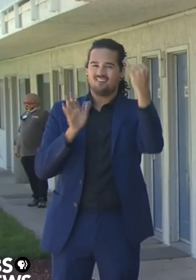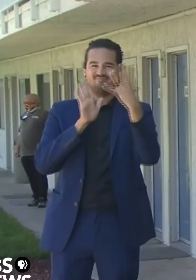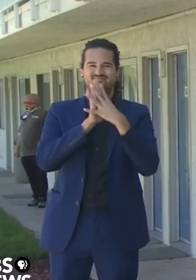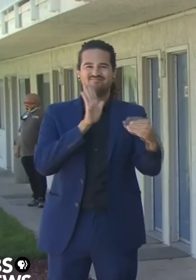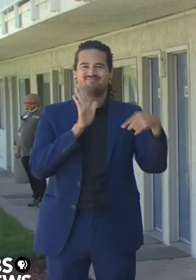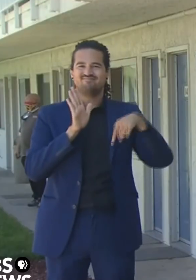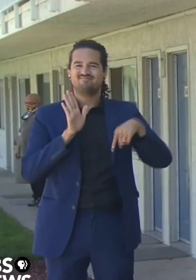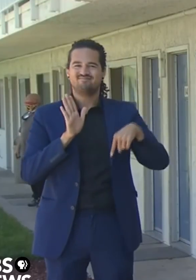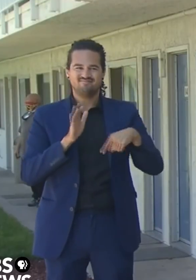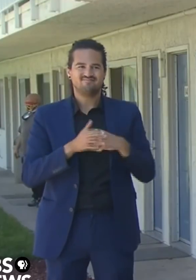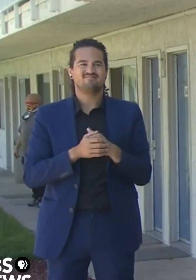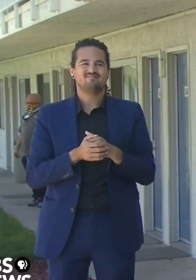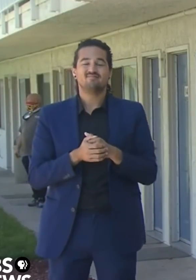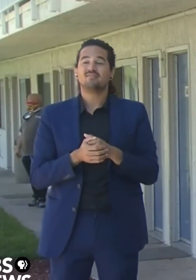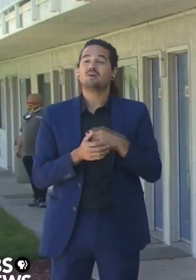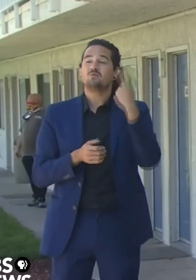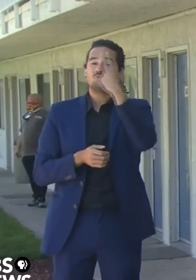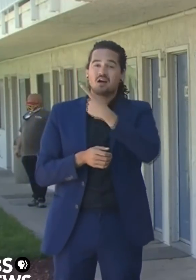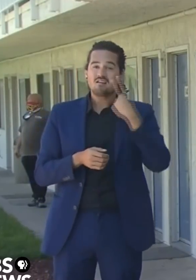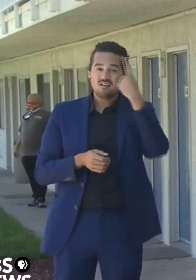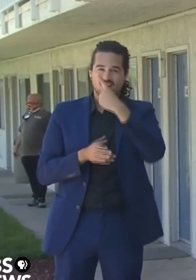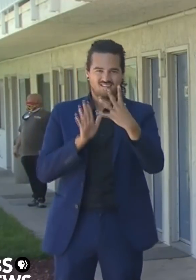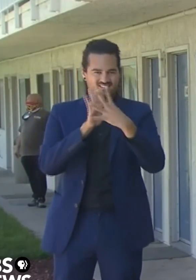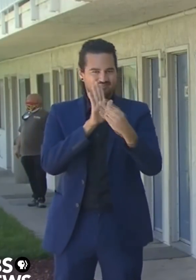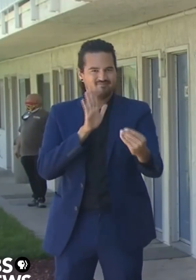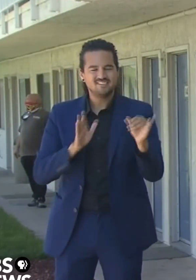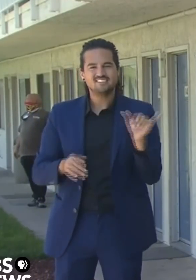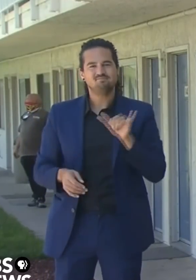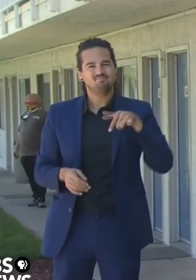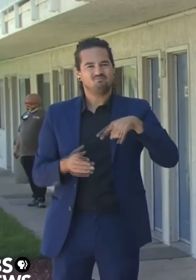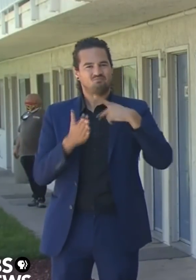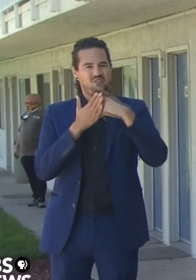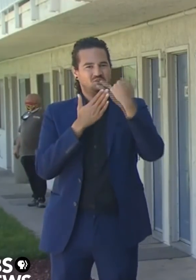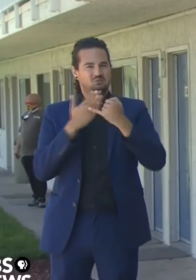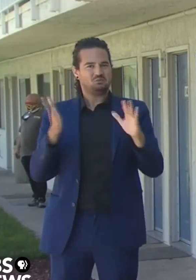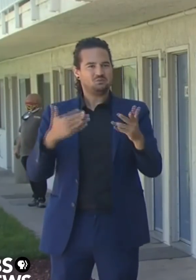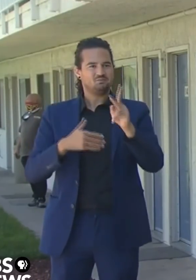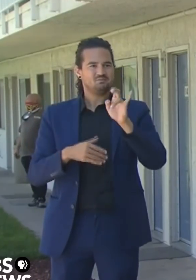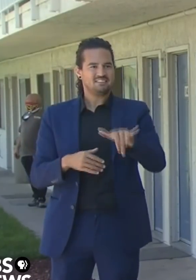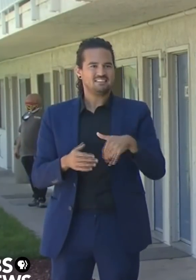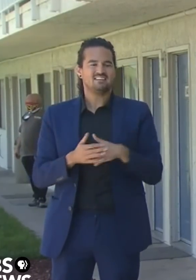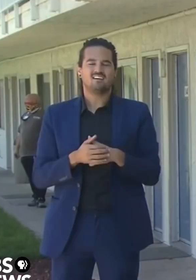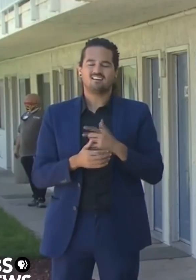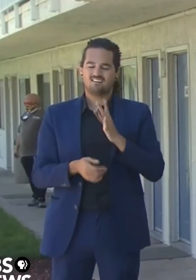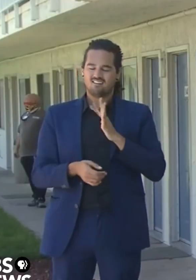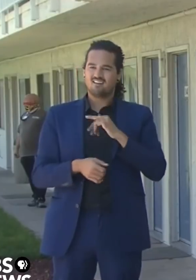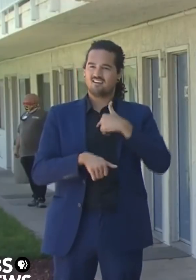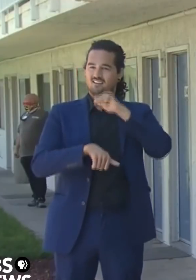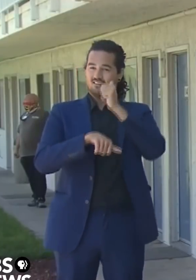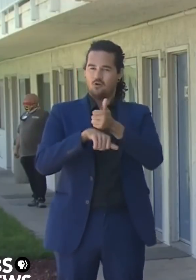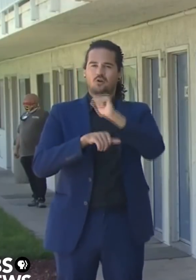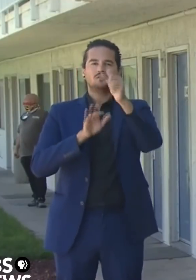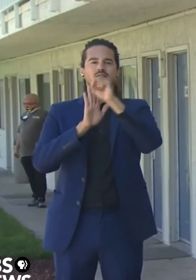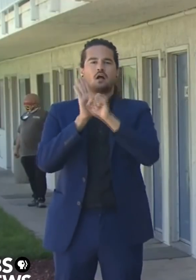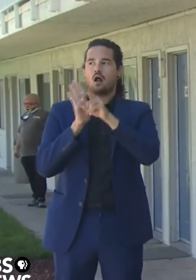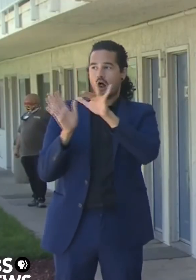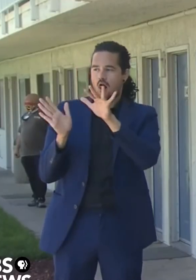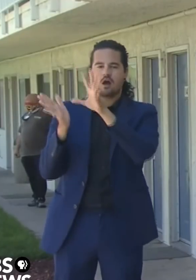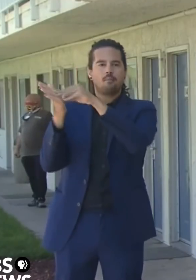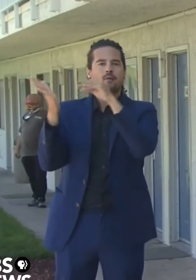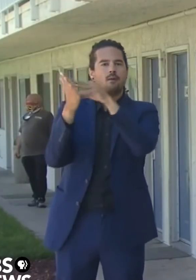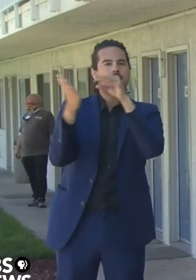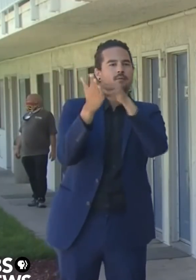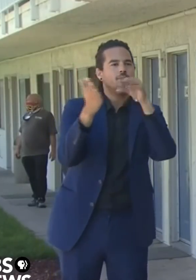looking to replicate this same program, which we're very, very grateful for and very, very proud of. So I wanted just to share that with you